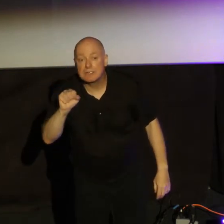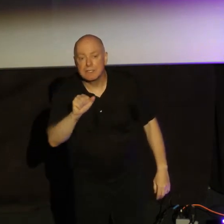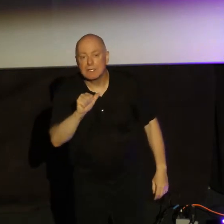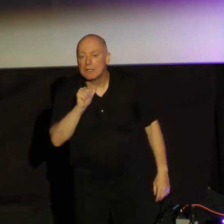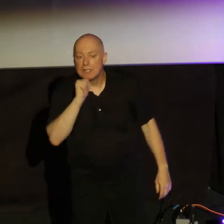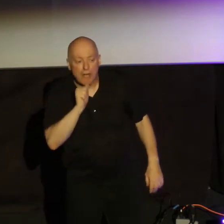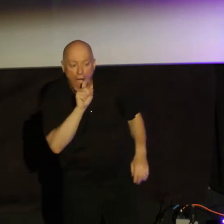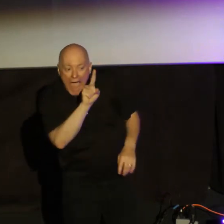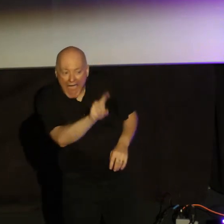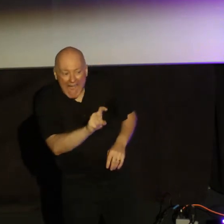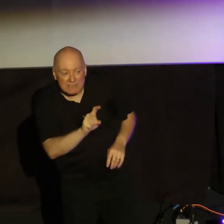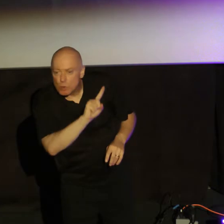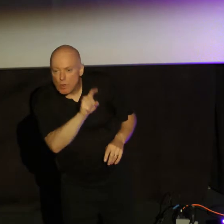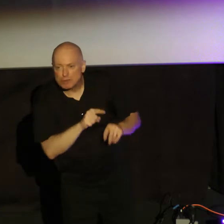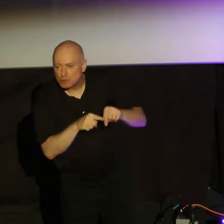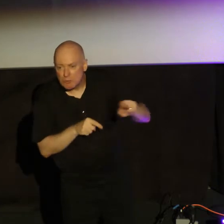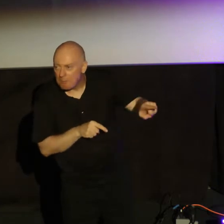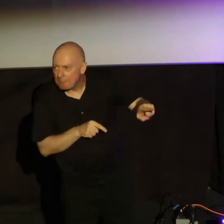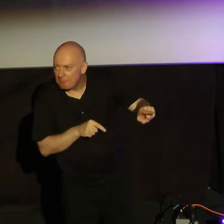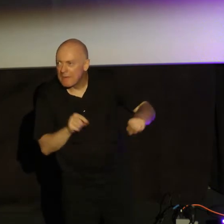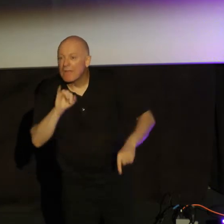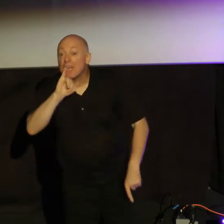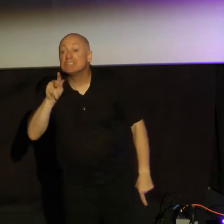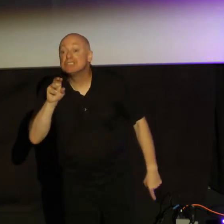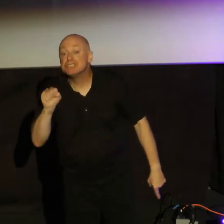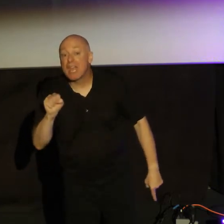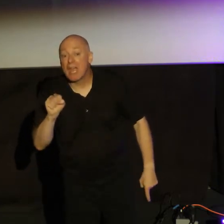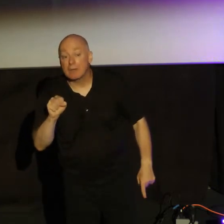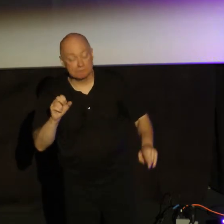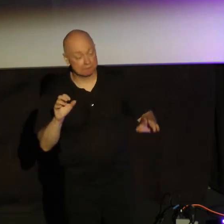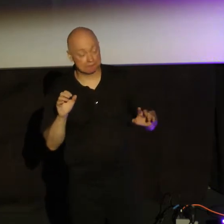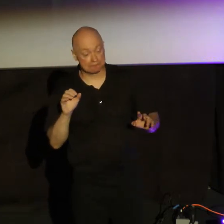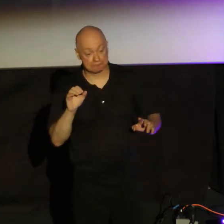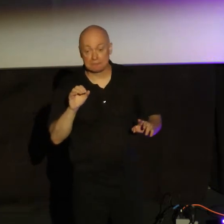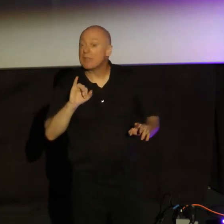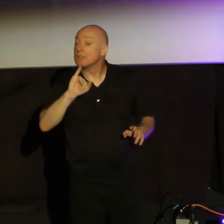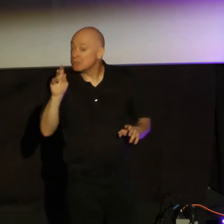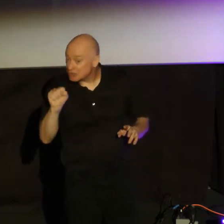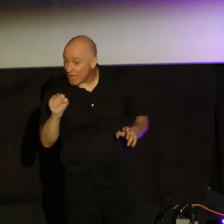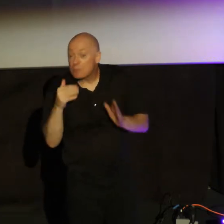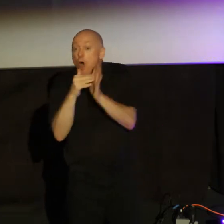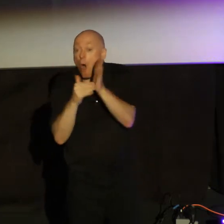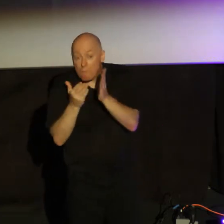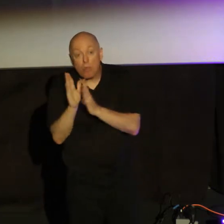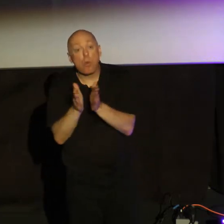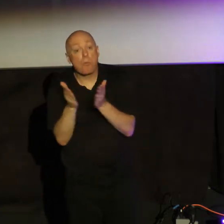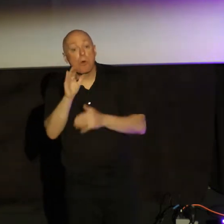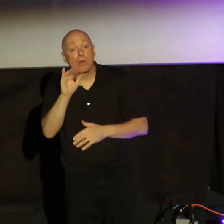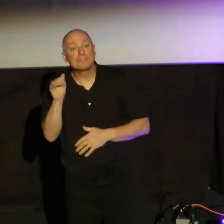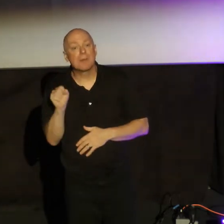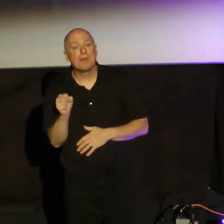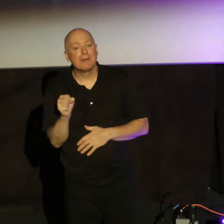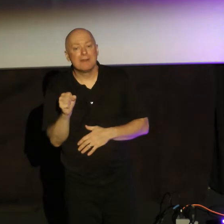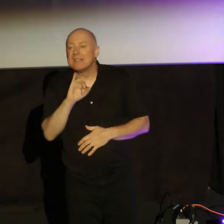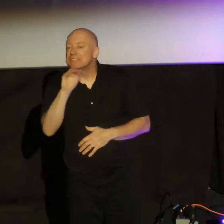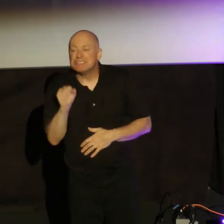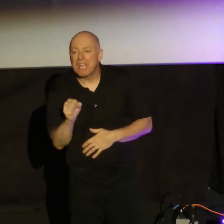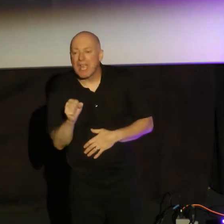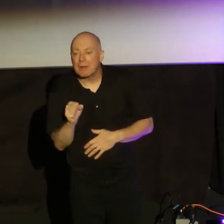questions. James' questions quite often through the book of James are rhetorical. He's not really asking a question